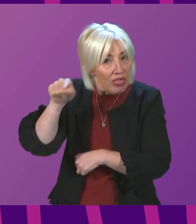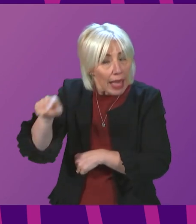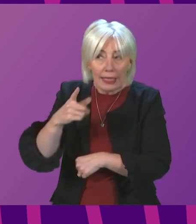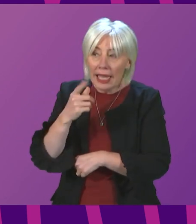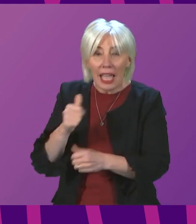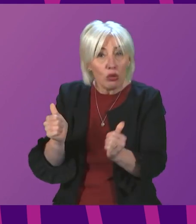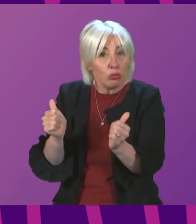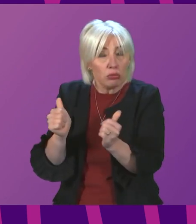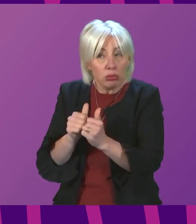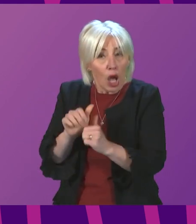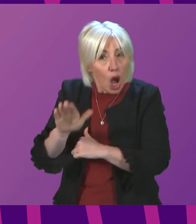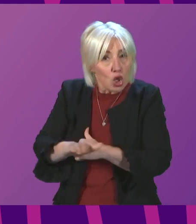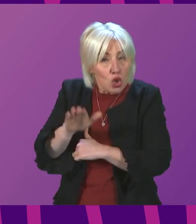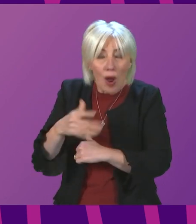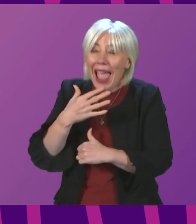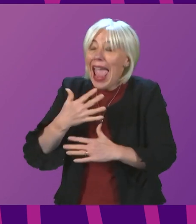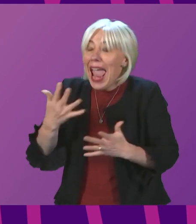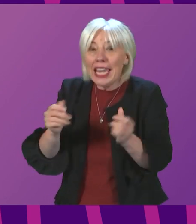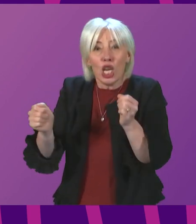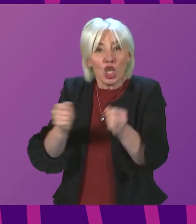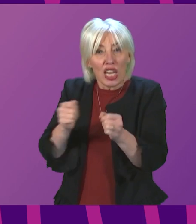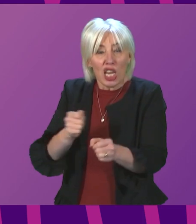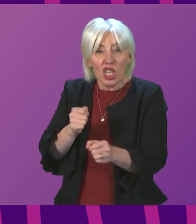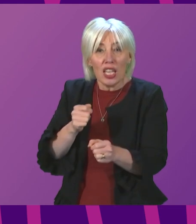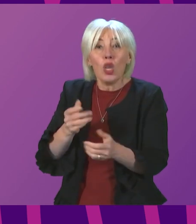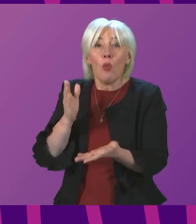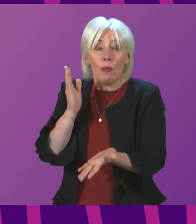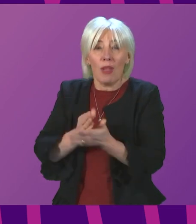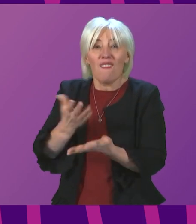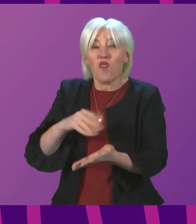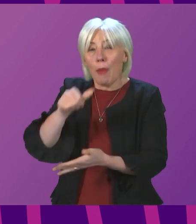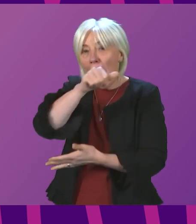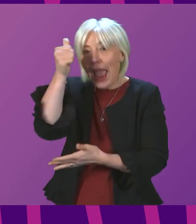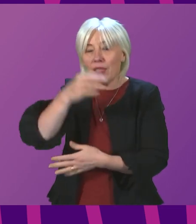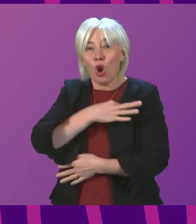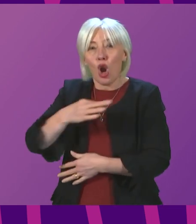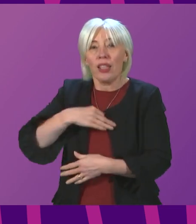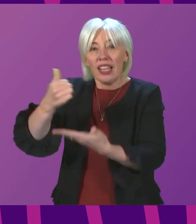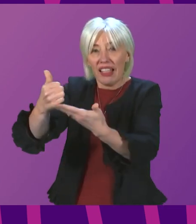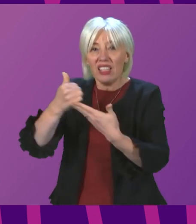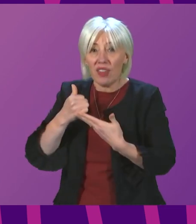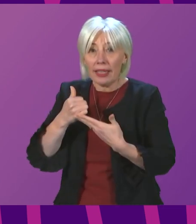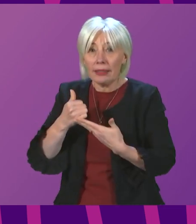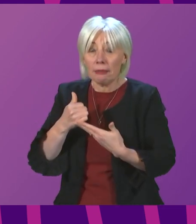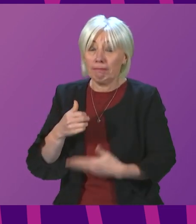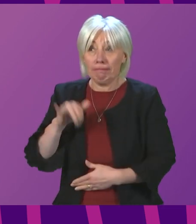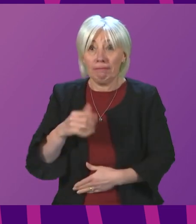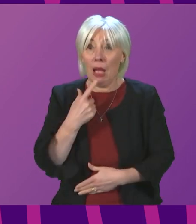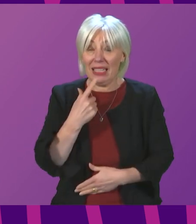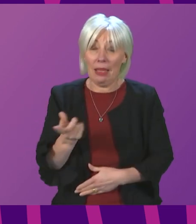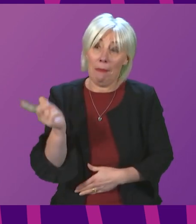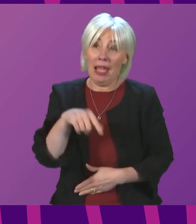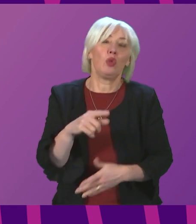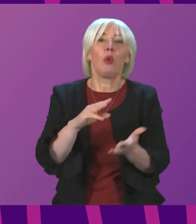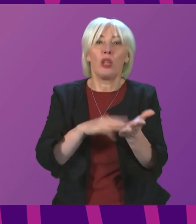assurance that any changes will be guided by expert clinical advice? First minister. Well, as I said a moment ago in response to Michelle